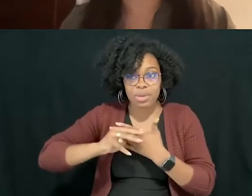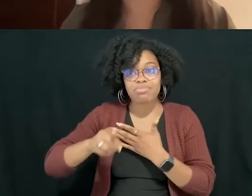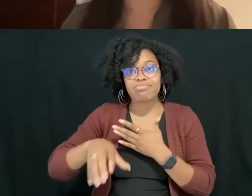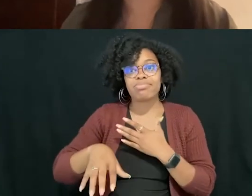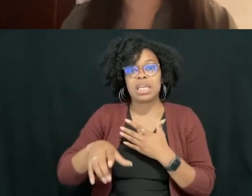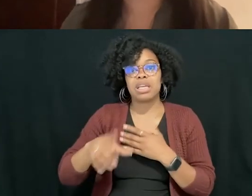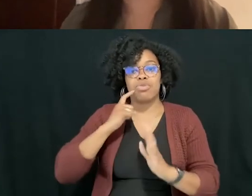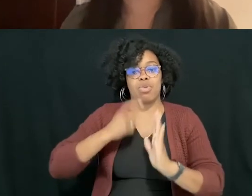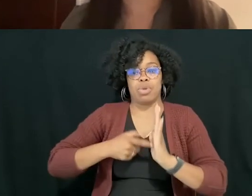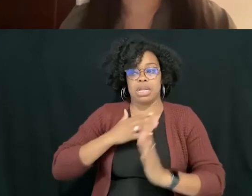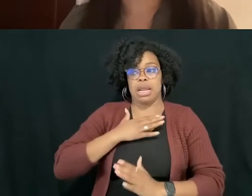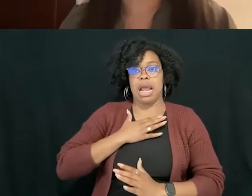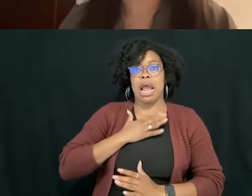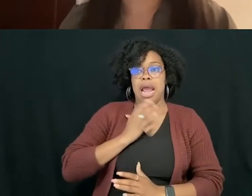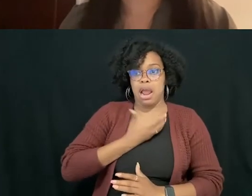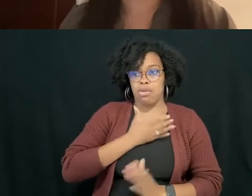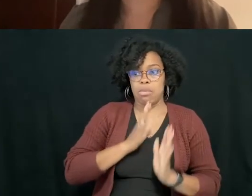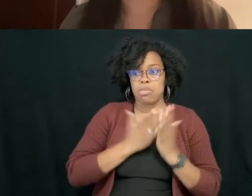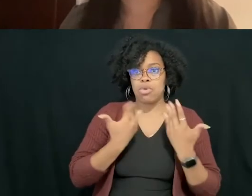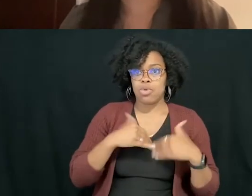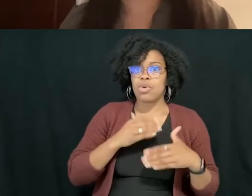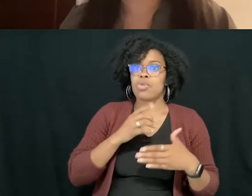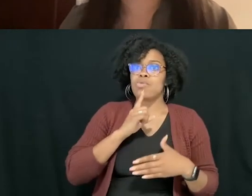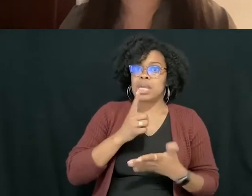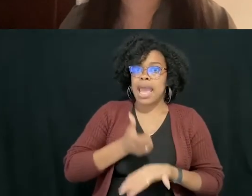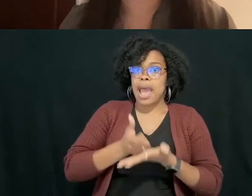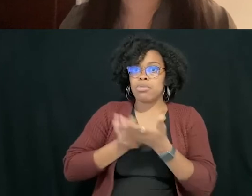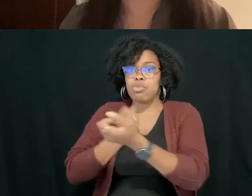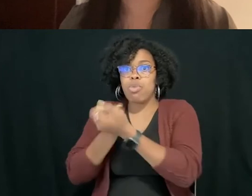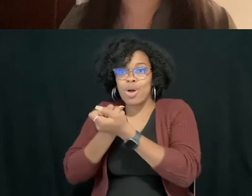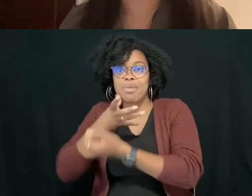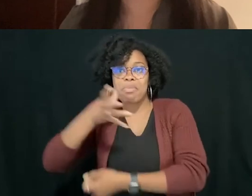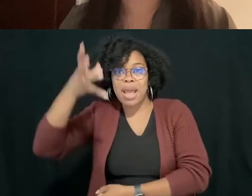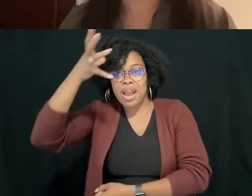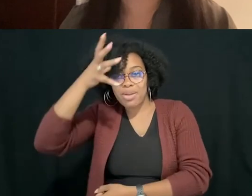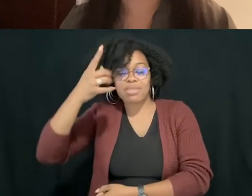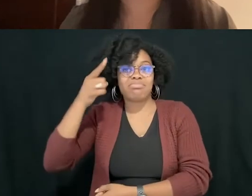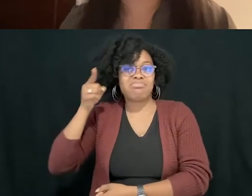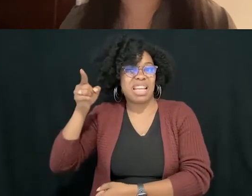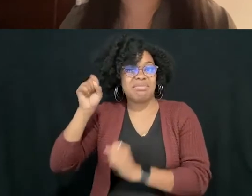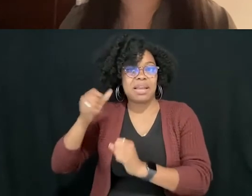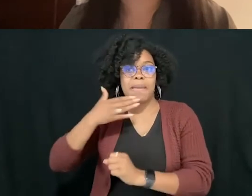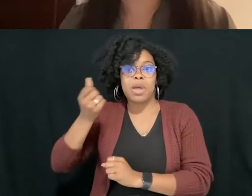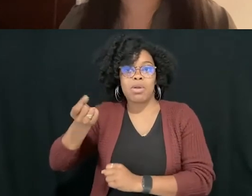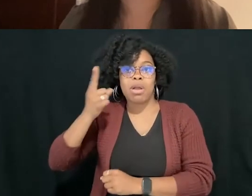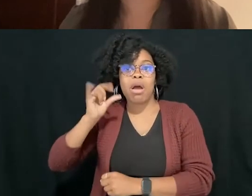is a great companion to help support the parents to better understand why these conversations